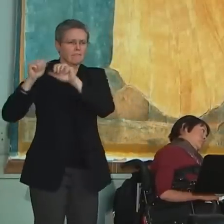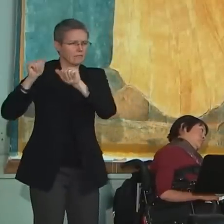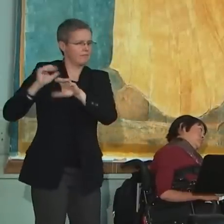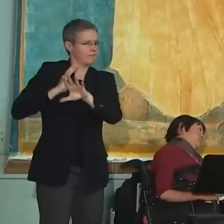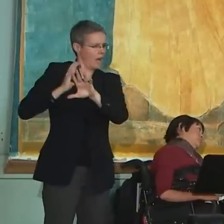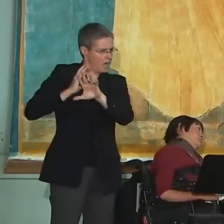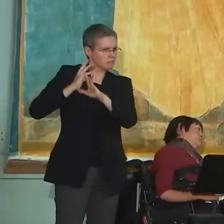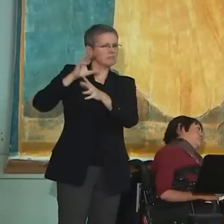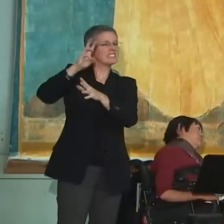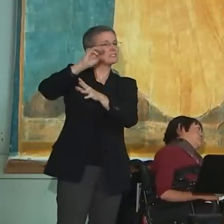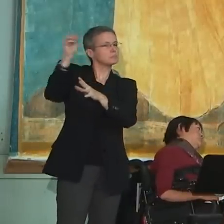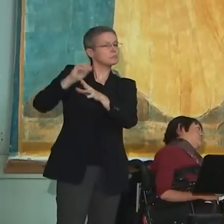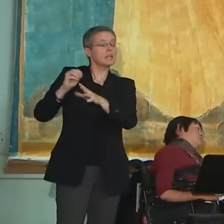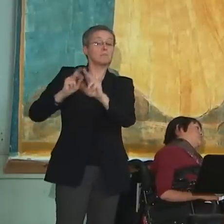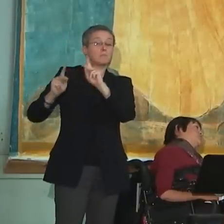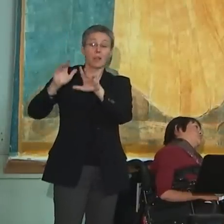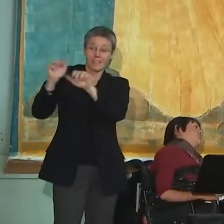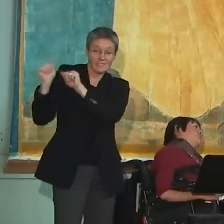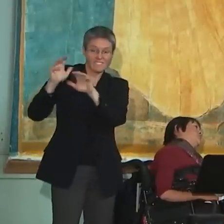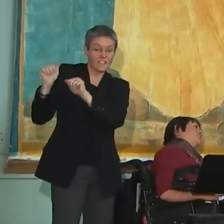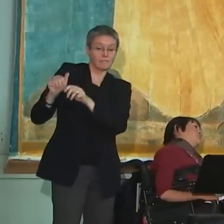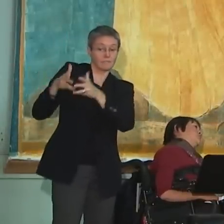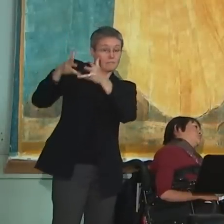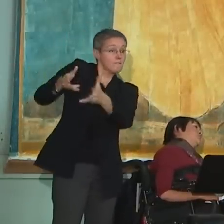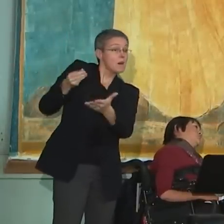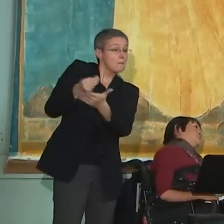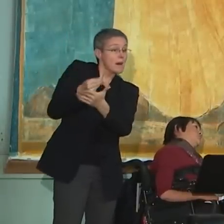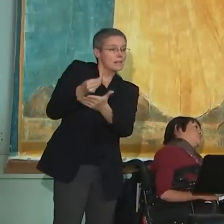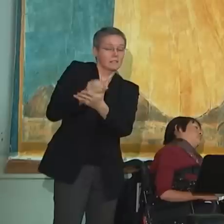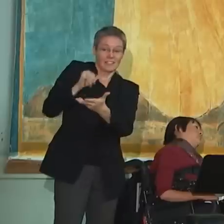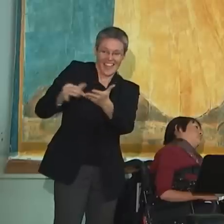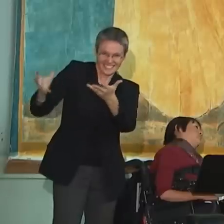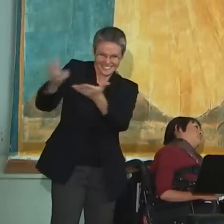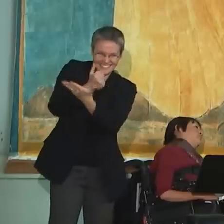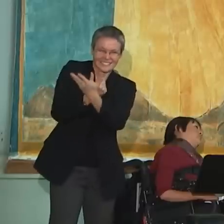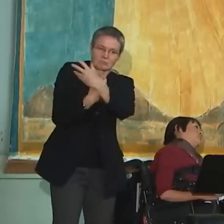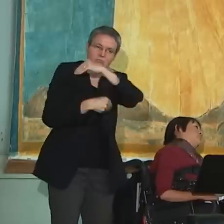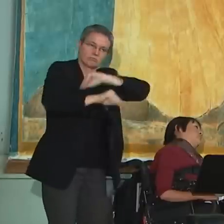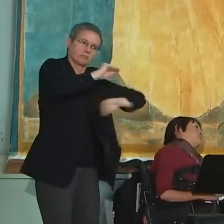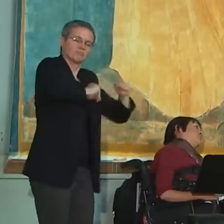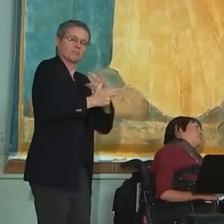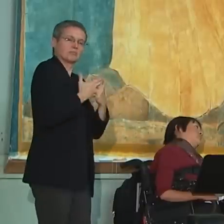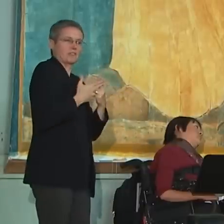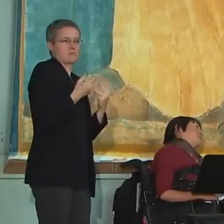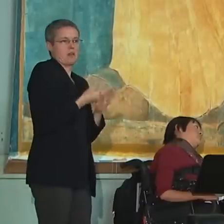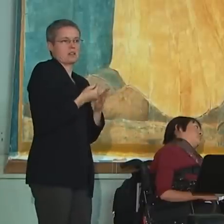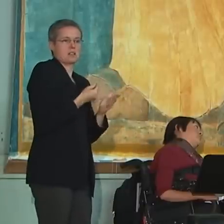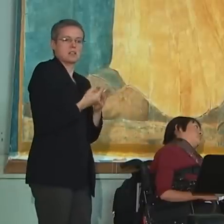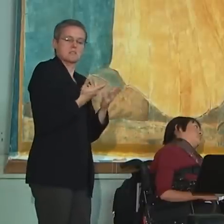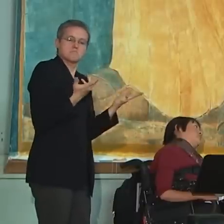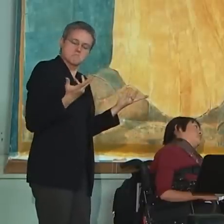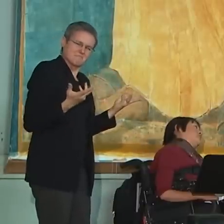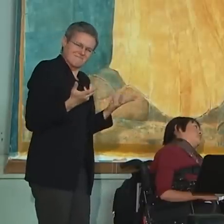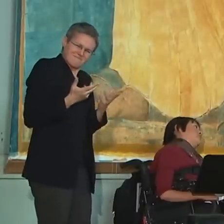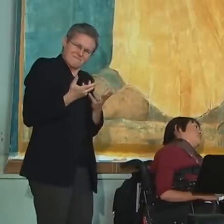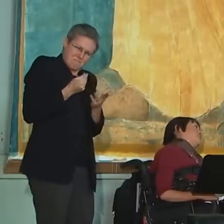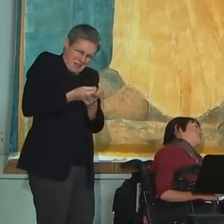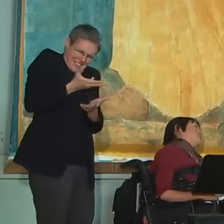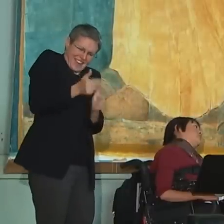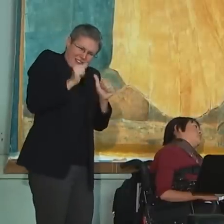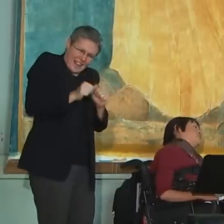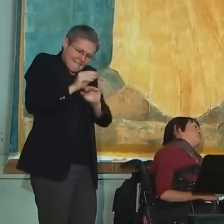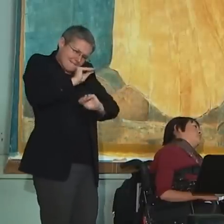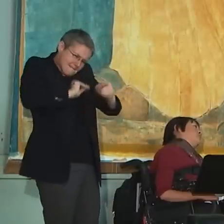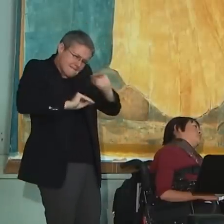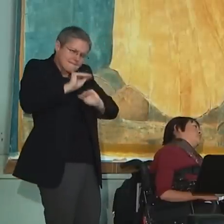City Hall. And I think we need to take that and make an opportunity of it. I think there's a lot of money there where that can't be saved. And that money I